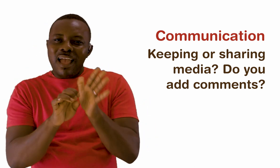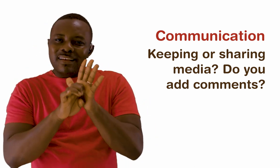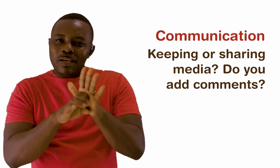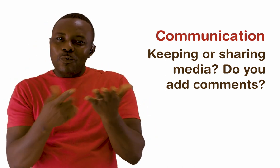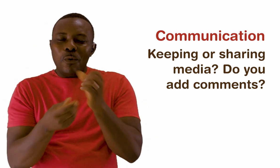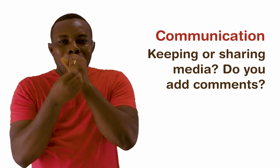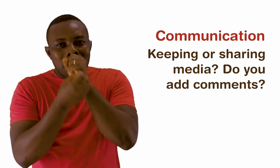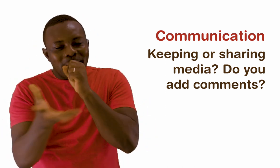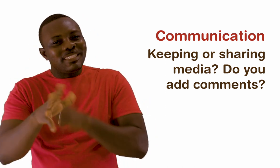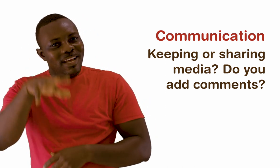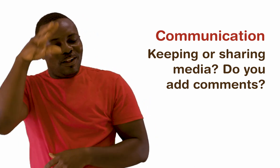to know how to do that.